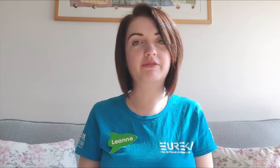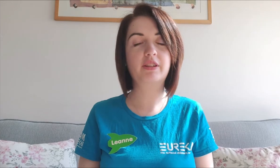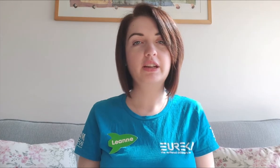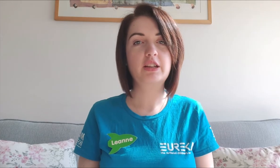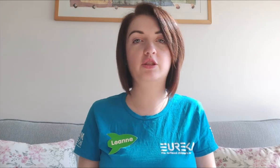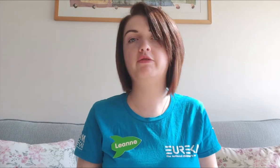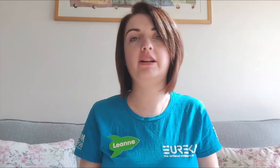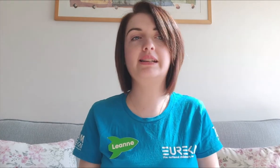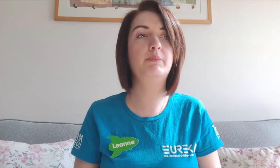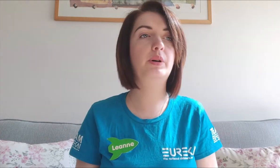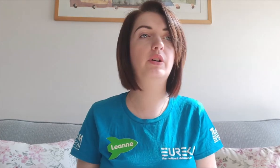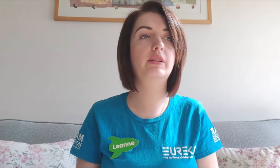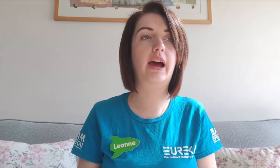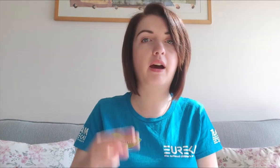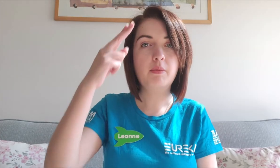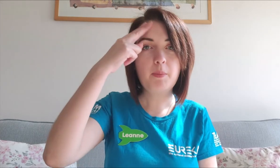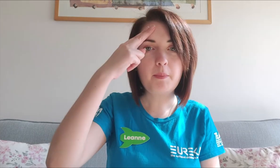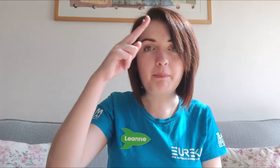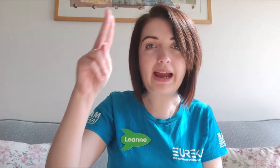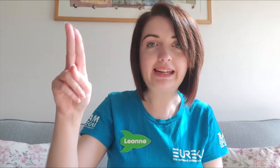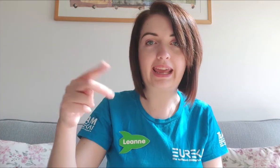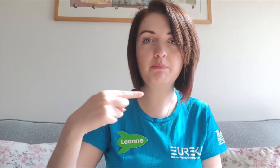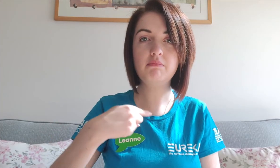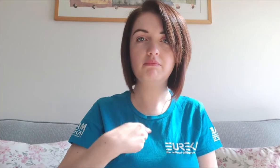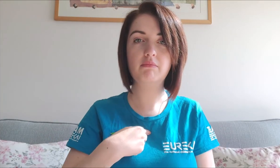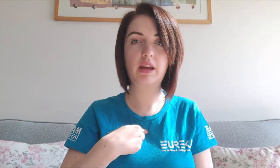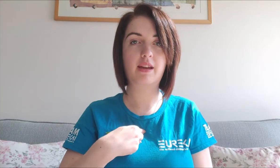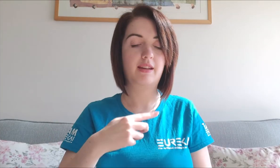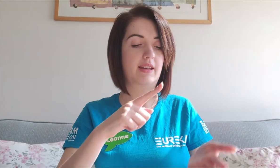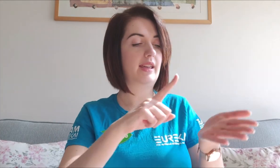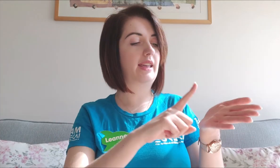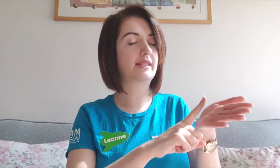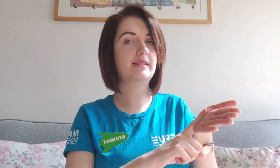So, for example, my name is